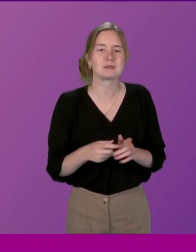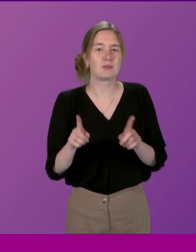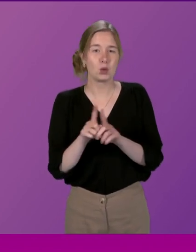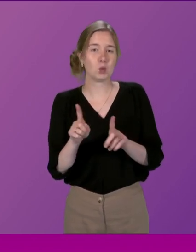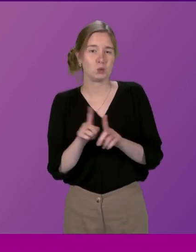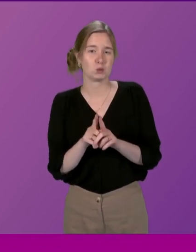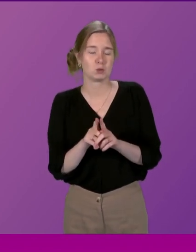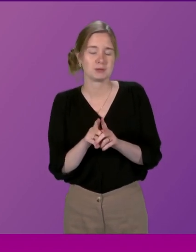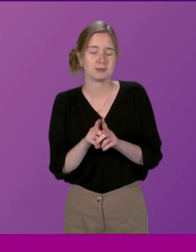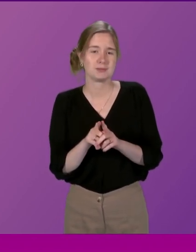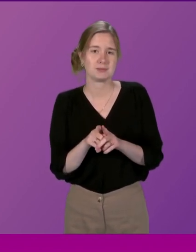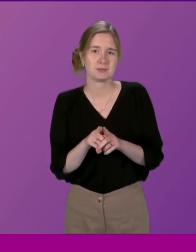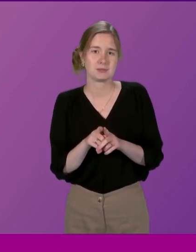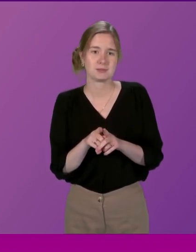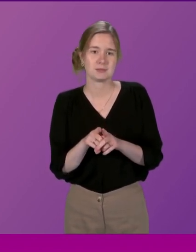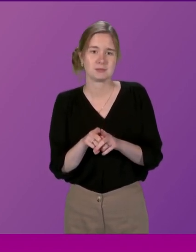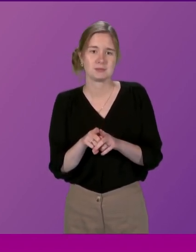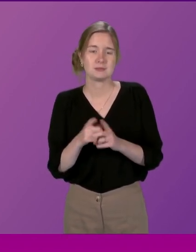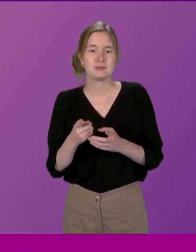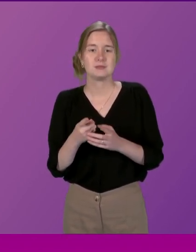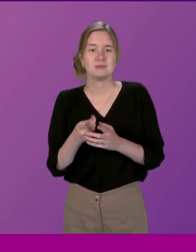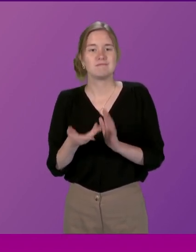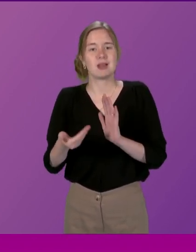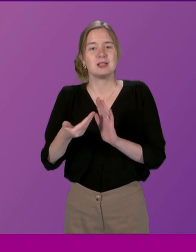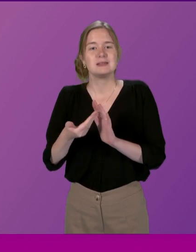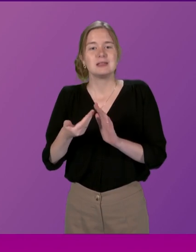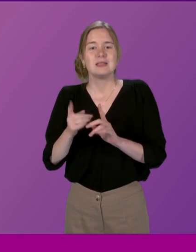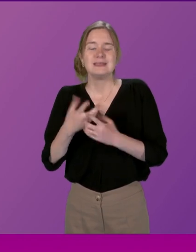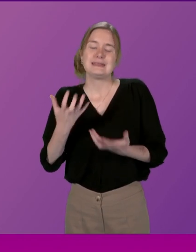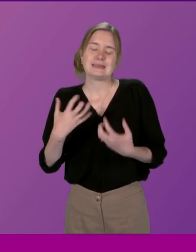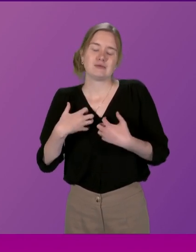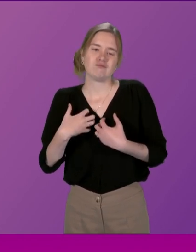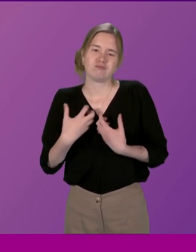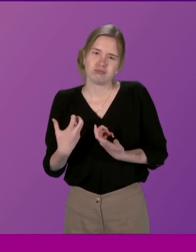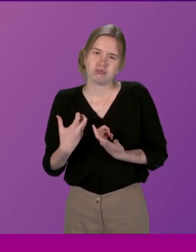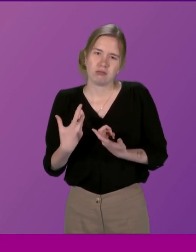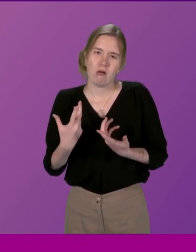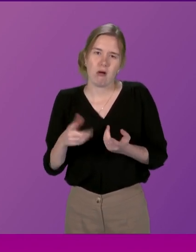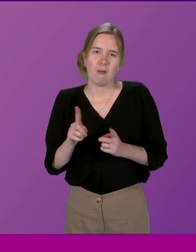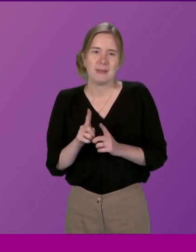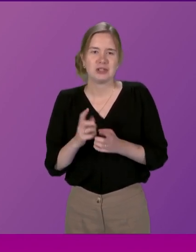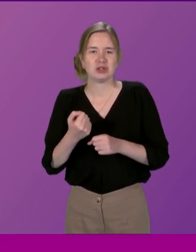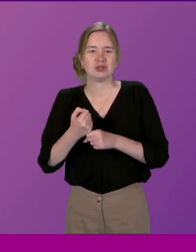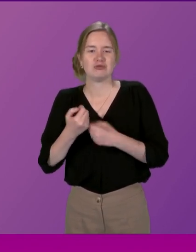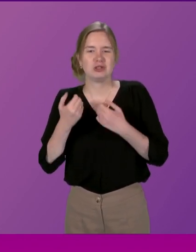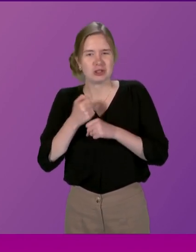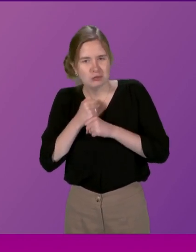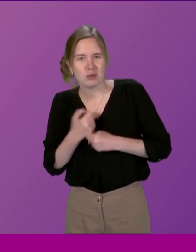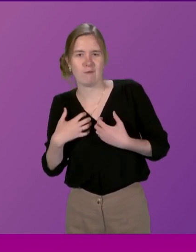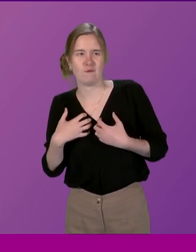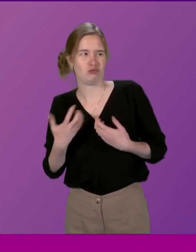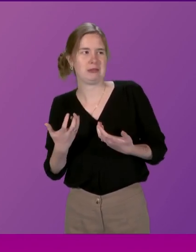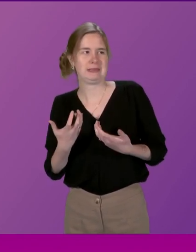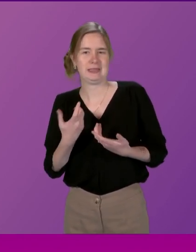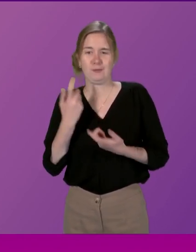also to answer Edward Mountain's intervention. Yes, there is a frustration about it, but it's genuinely a frustration that I think anyone